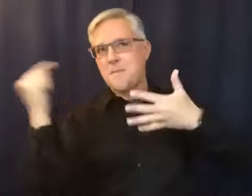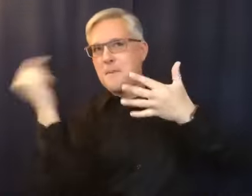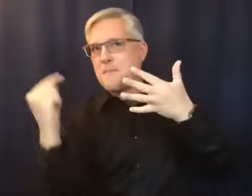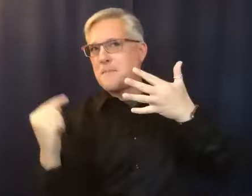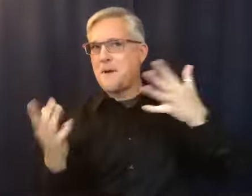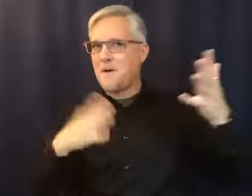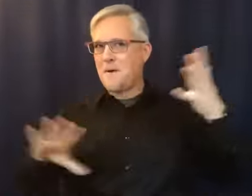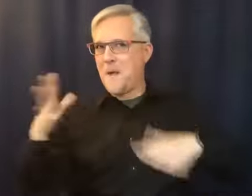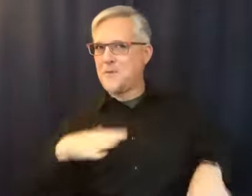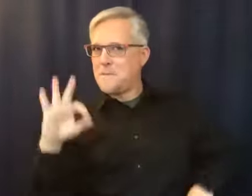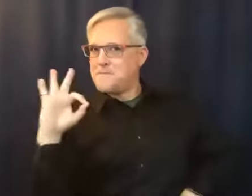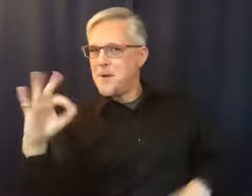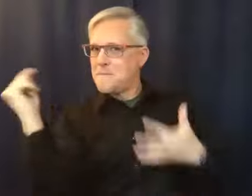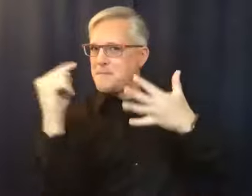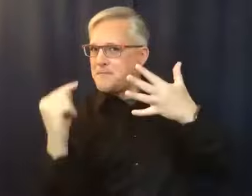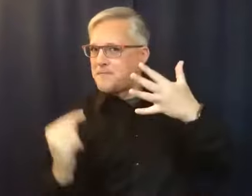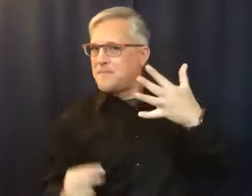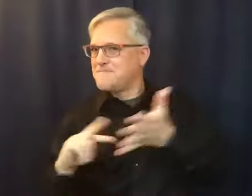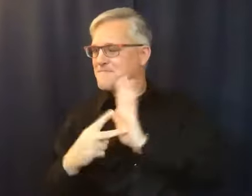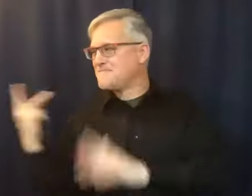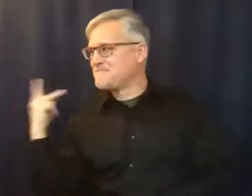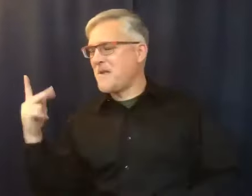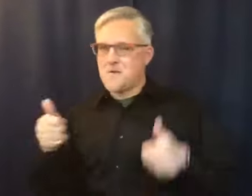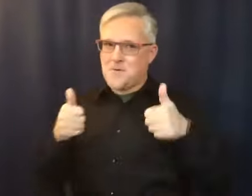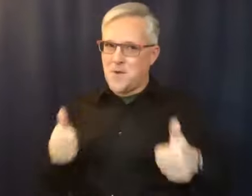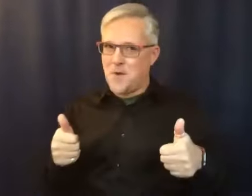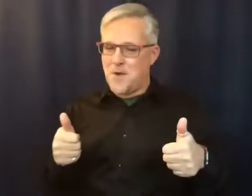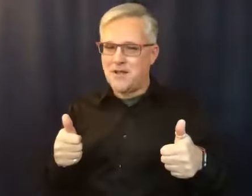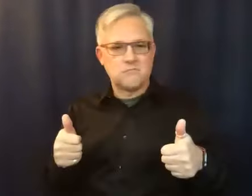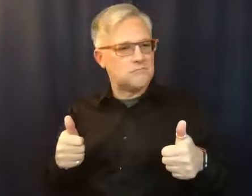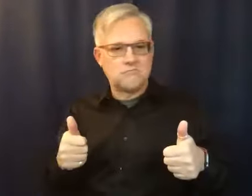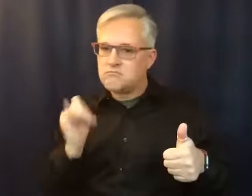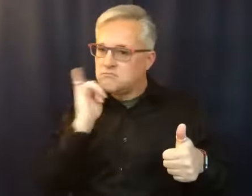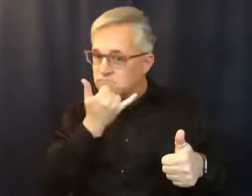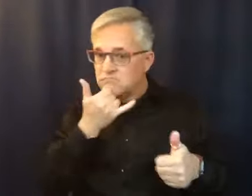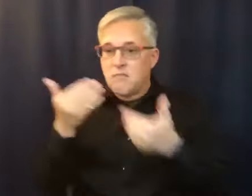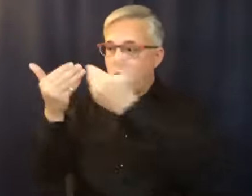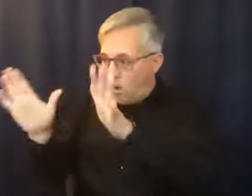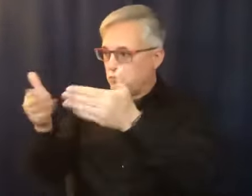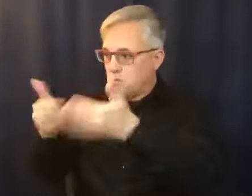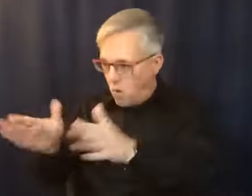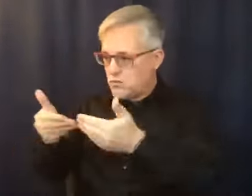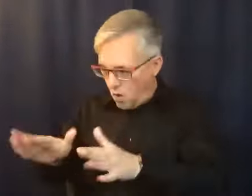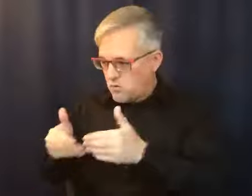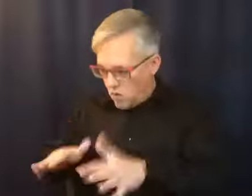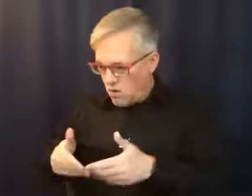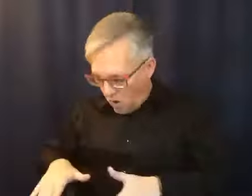We had this and that. But what we found out was what we sought was to have this deeper relationship with God.